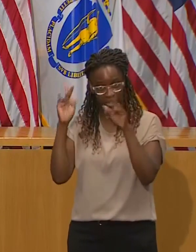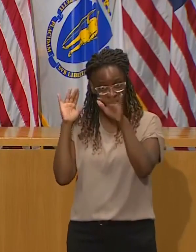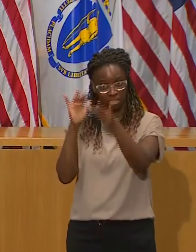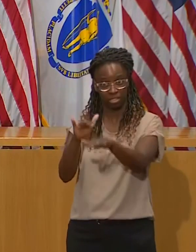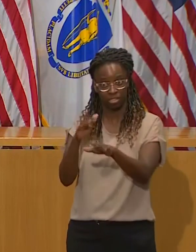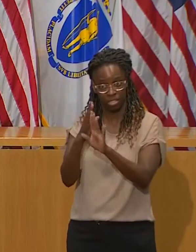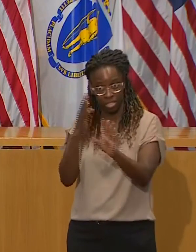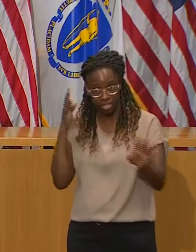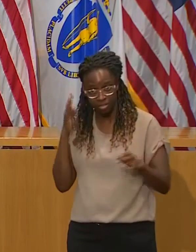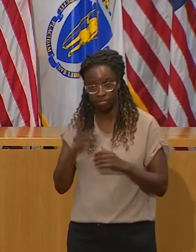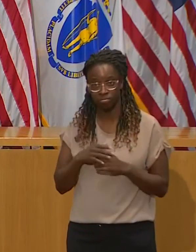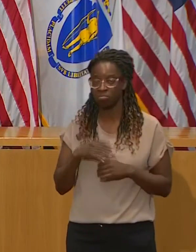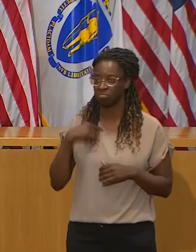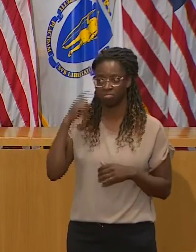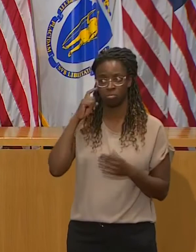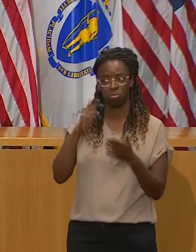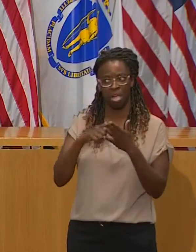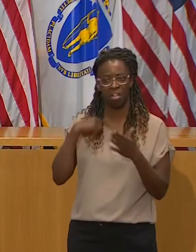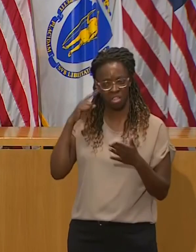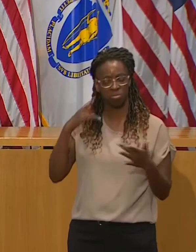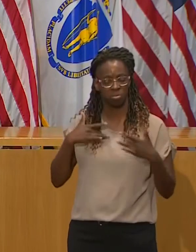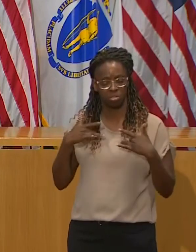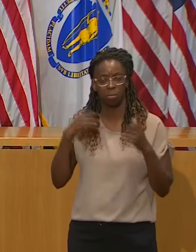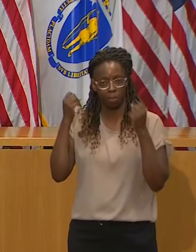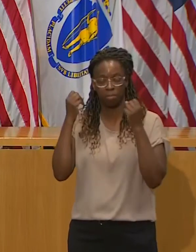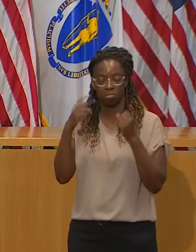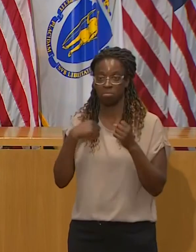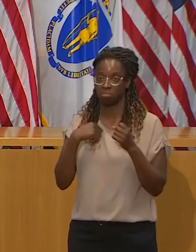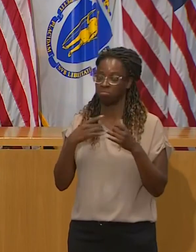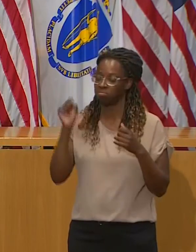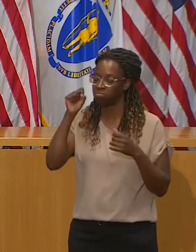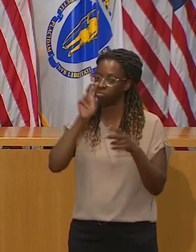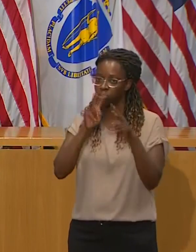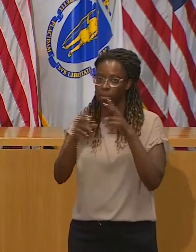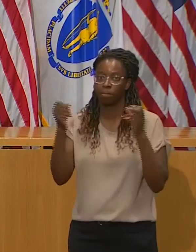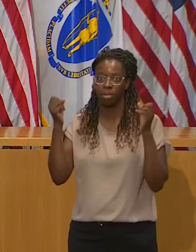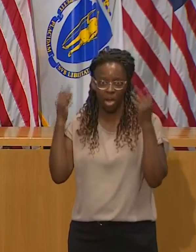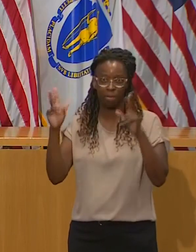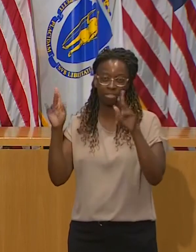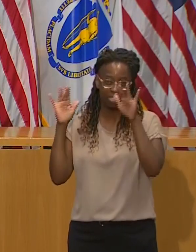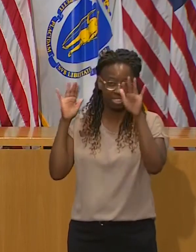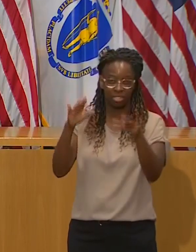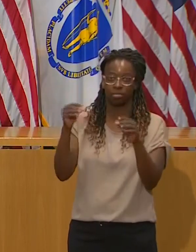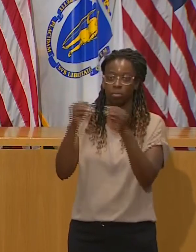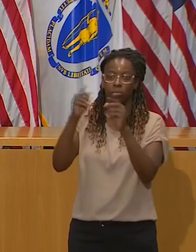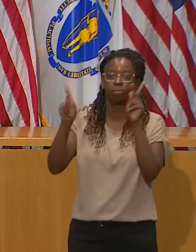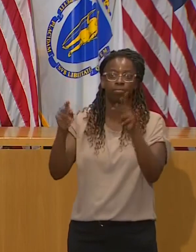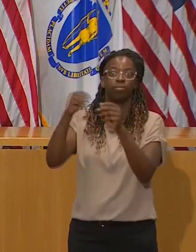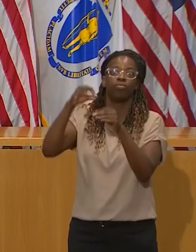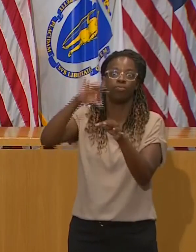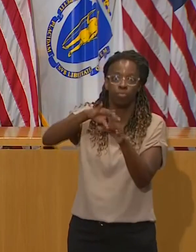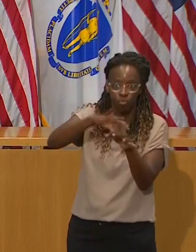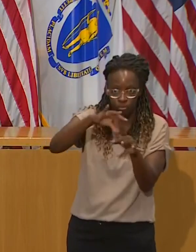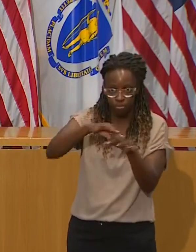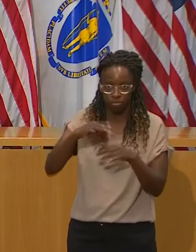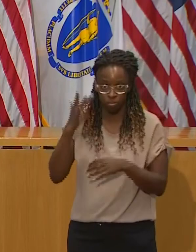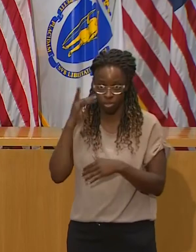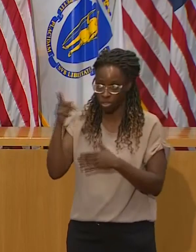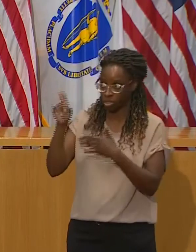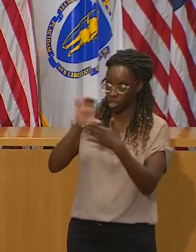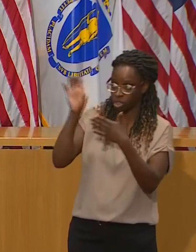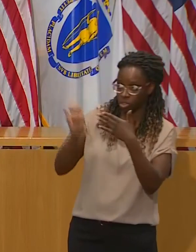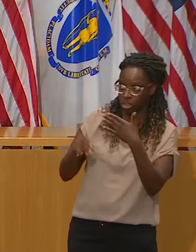tends to create a lot of emotion and and I think we've and there's been a lot that's happened. I mean, the pandemic all by itself